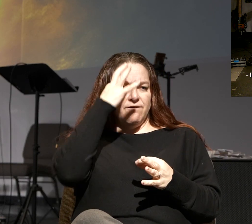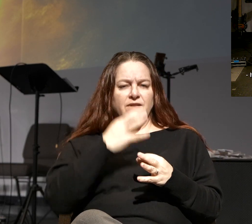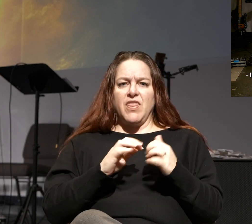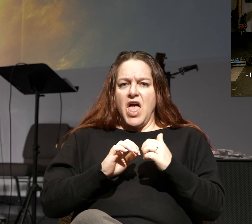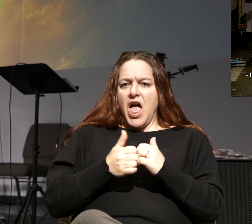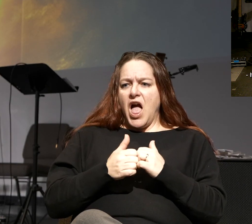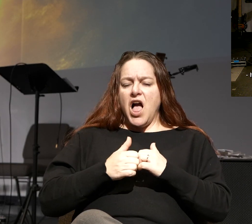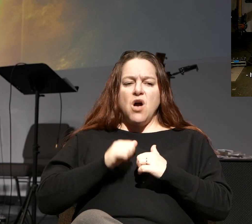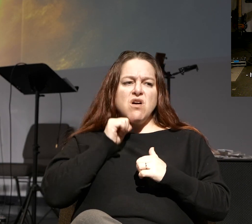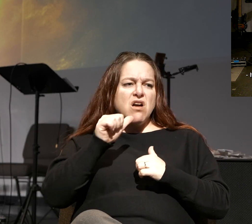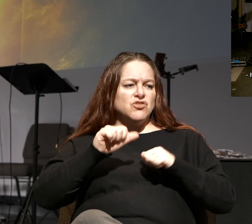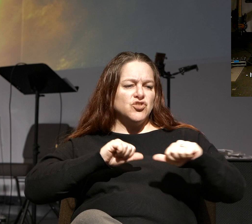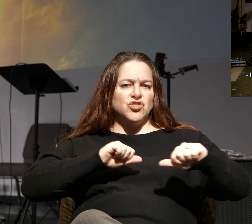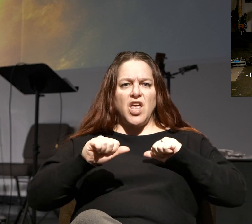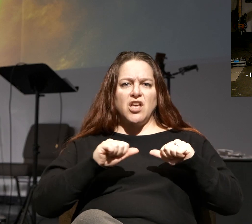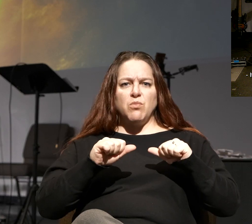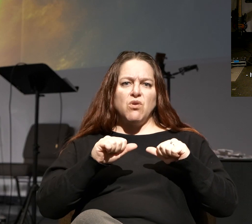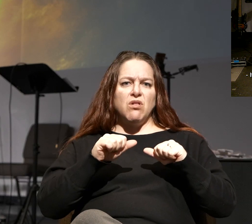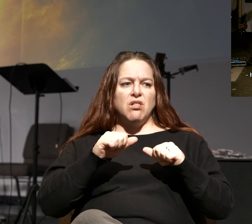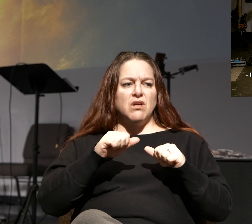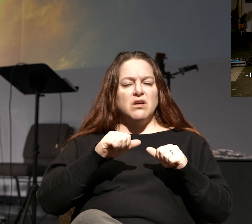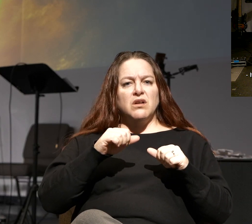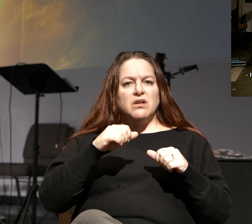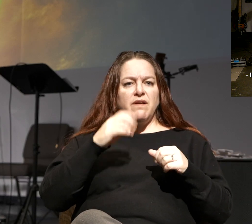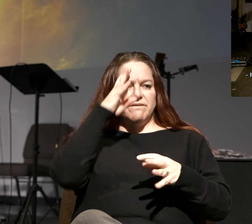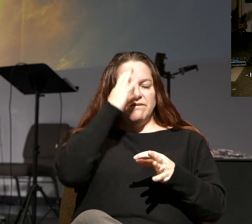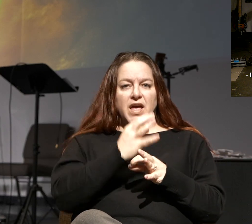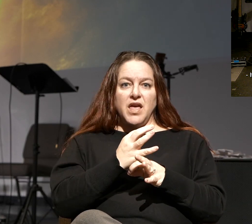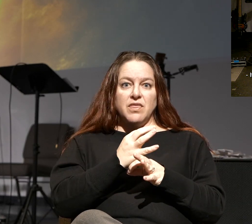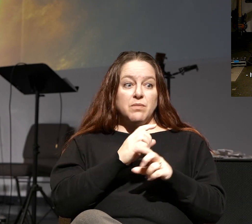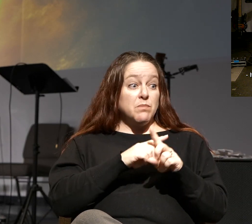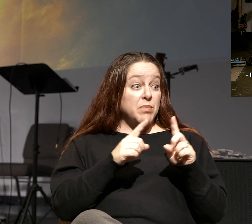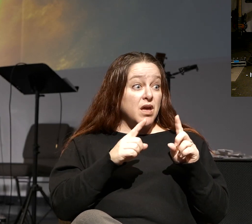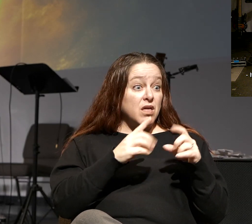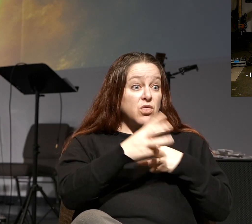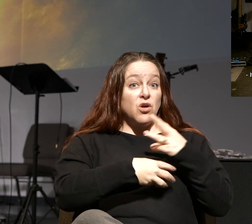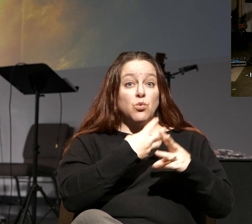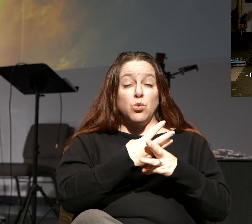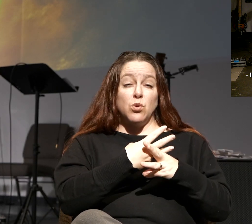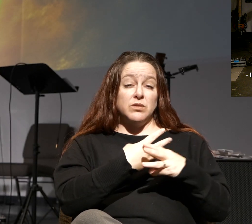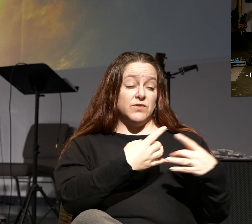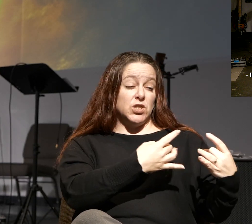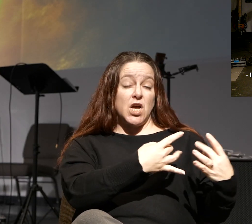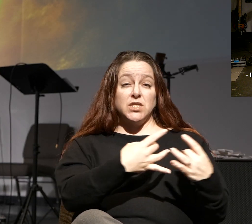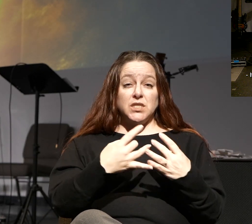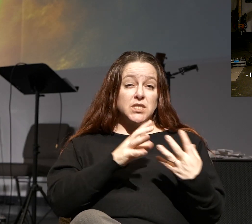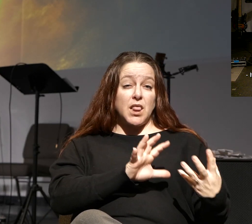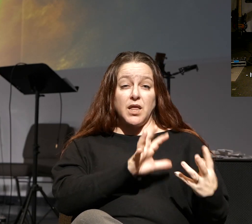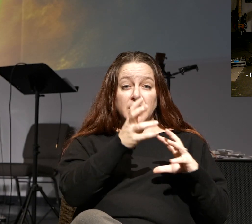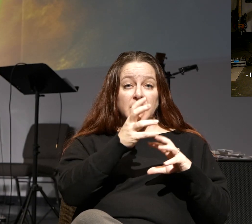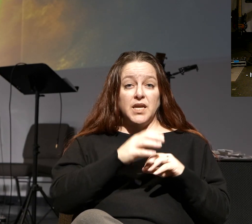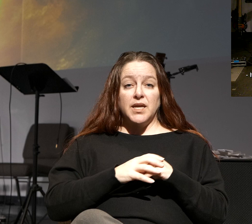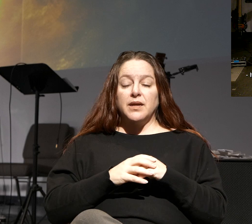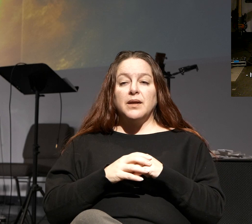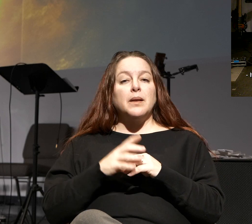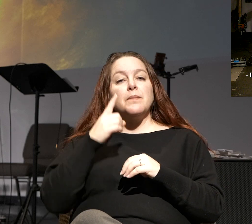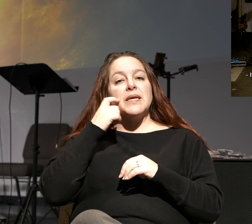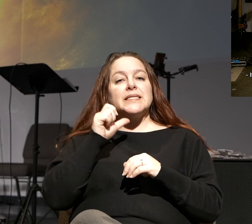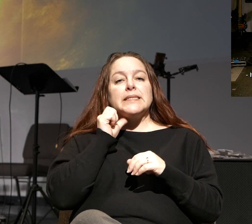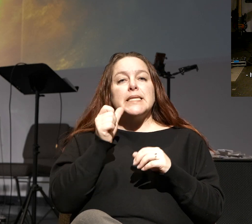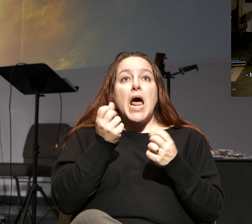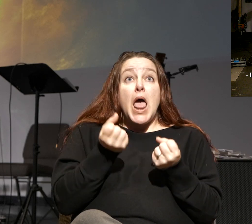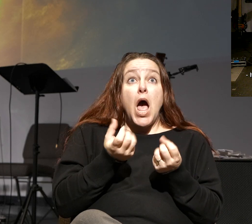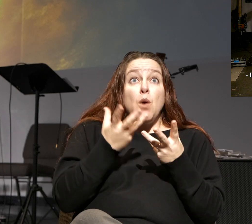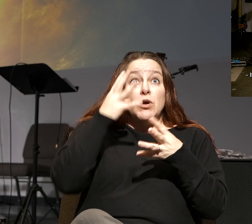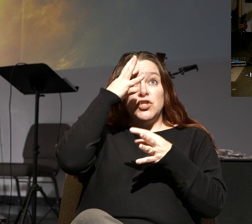unshakable faith in a world of hostility? And it's right here. It is not the size of your faith